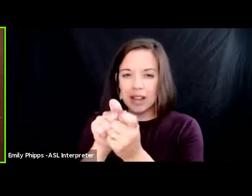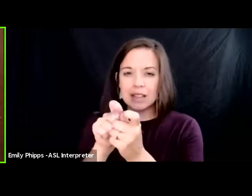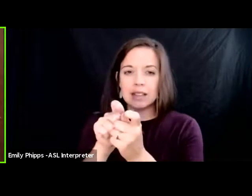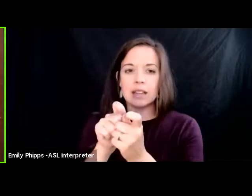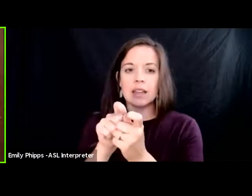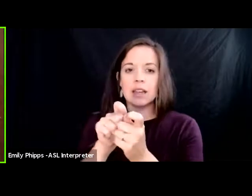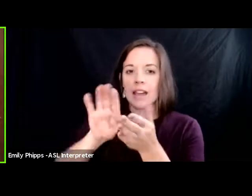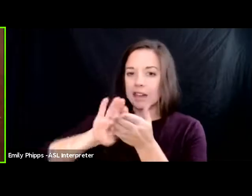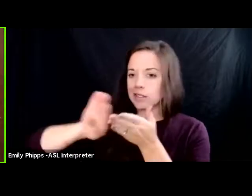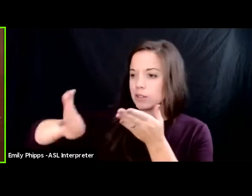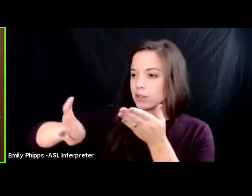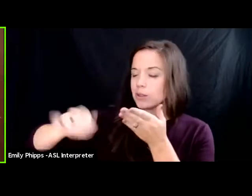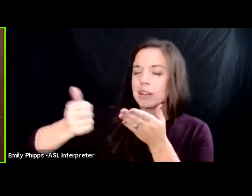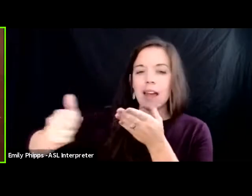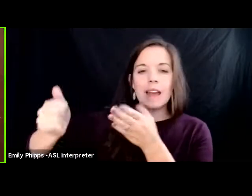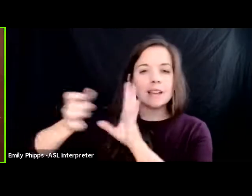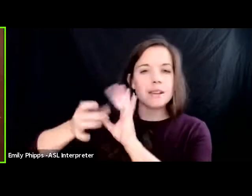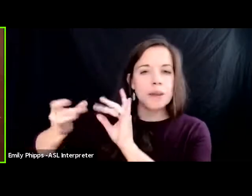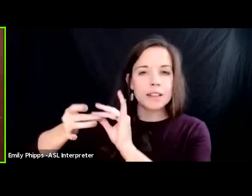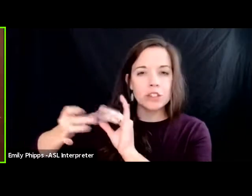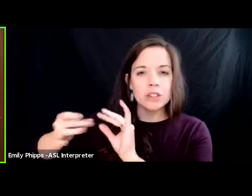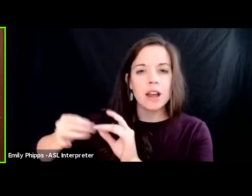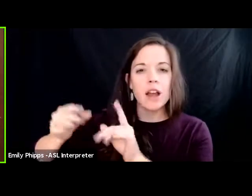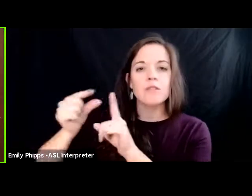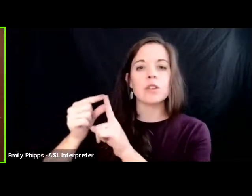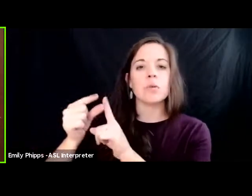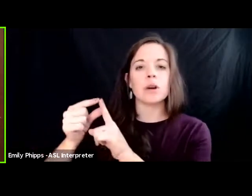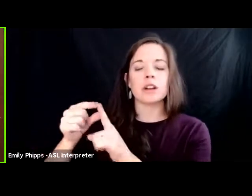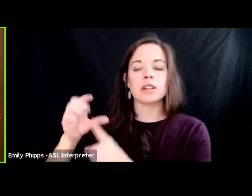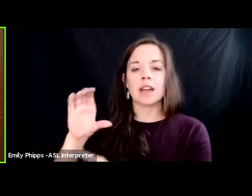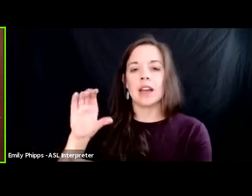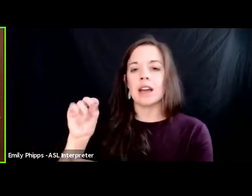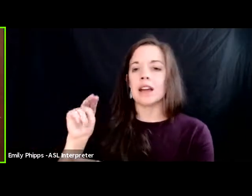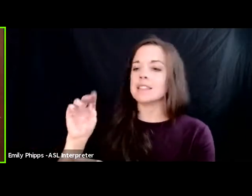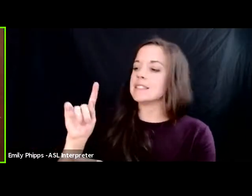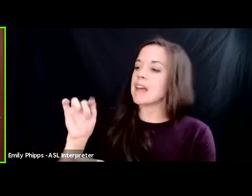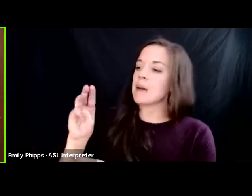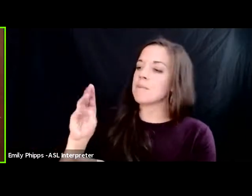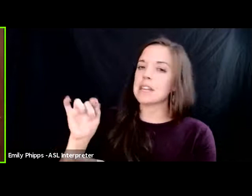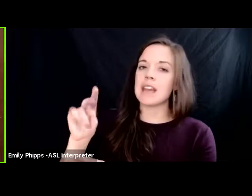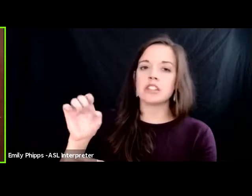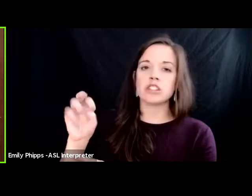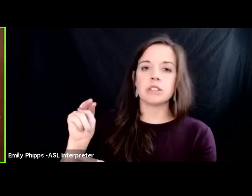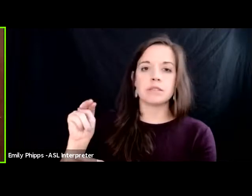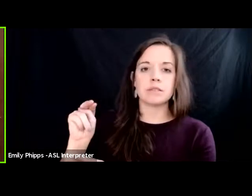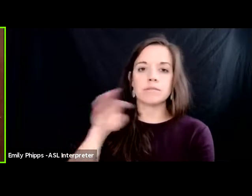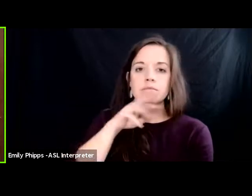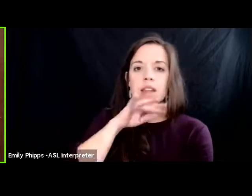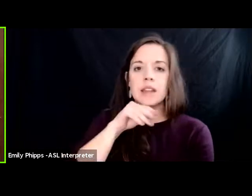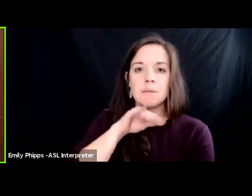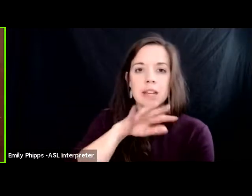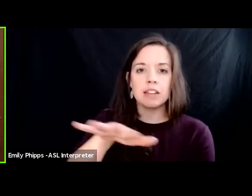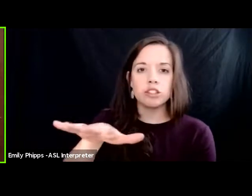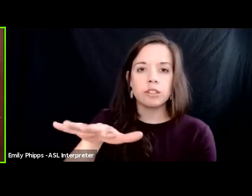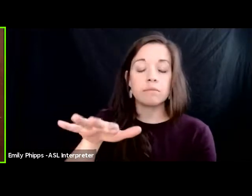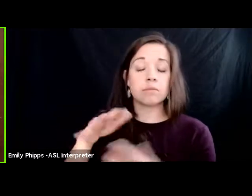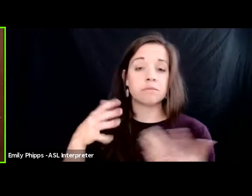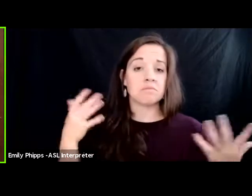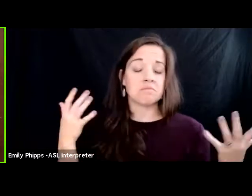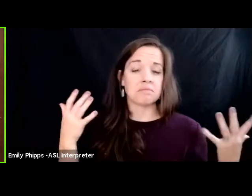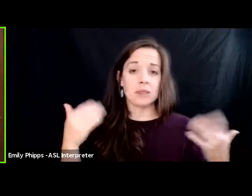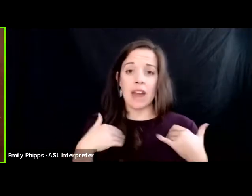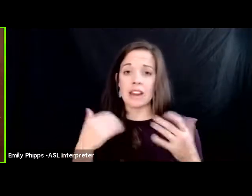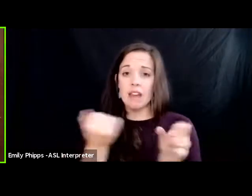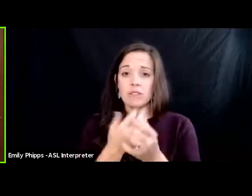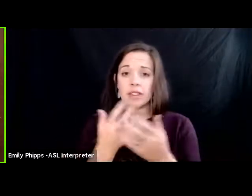any mention even of the word contamination so chevron got everything it wanted it had a judge that it liked